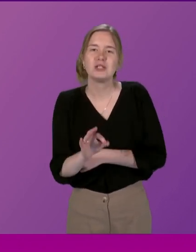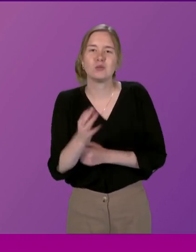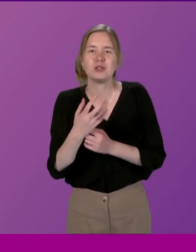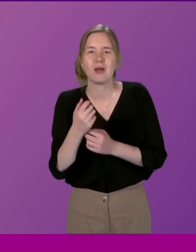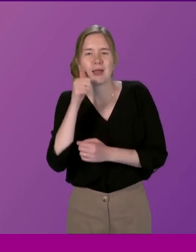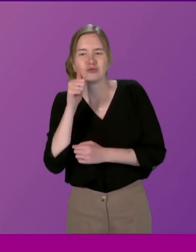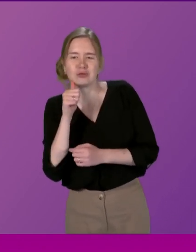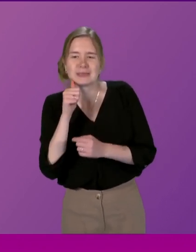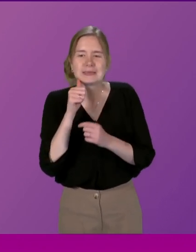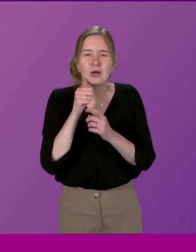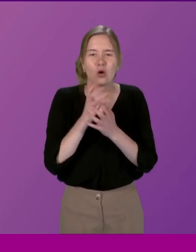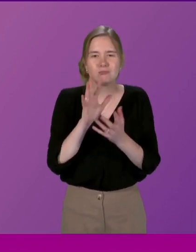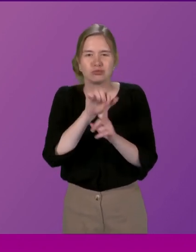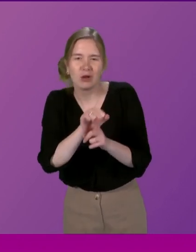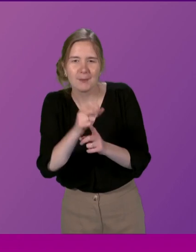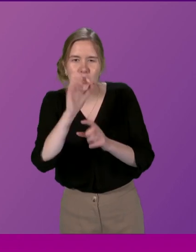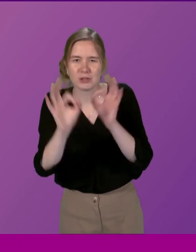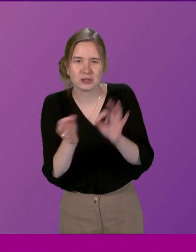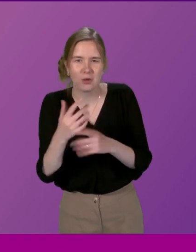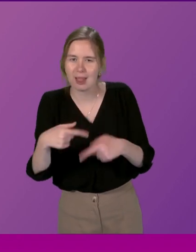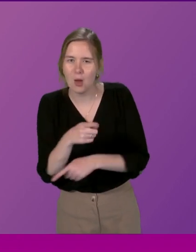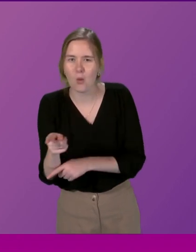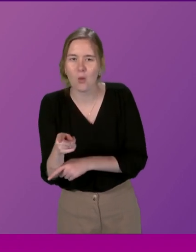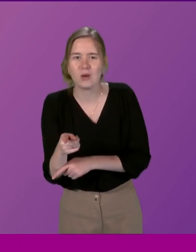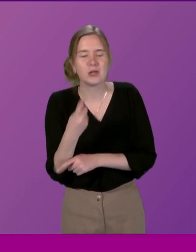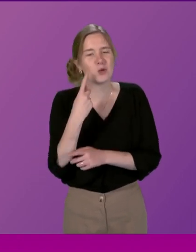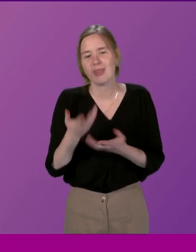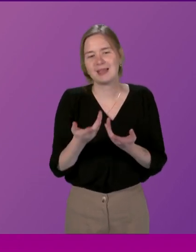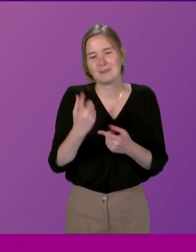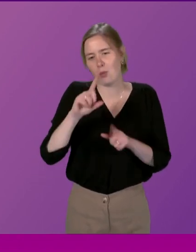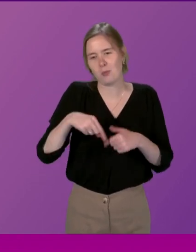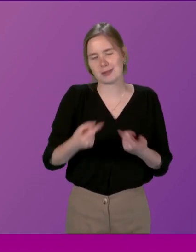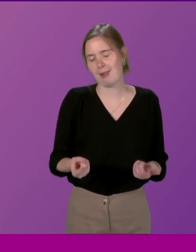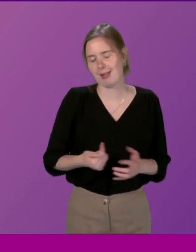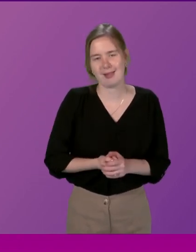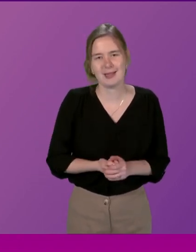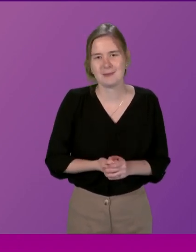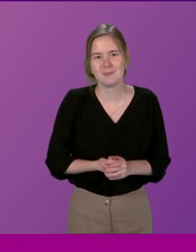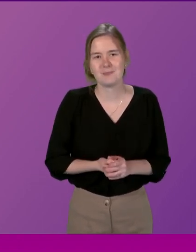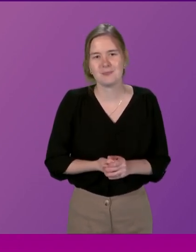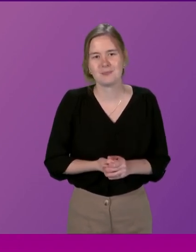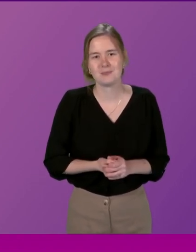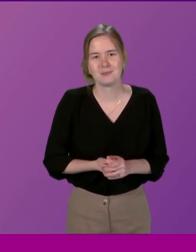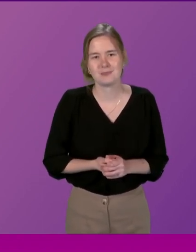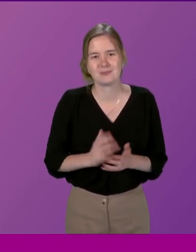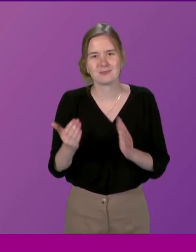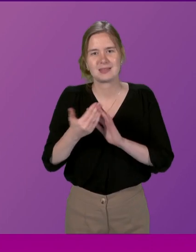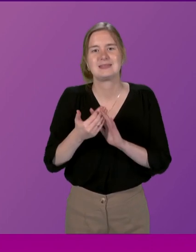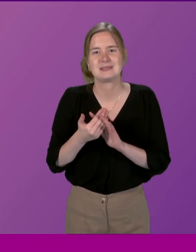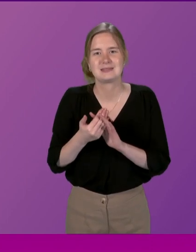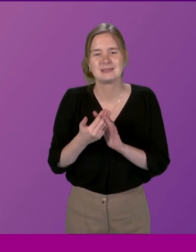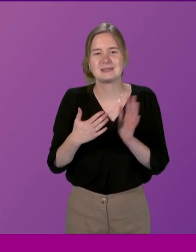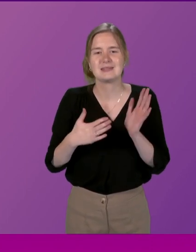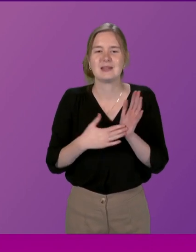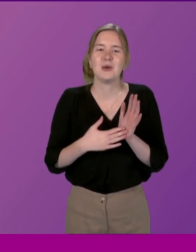trick or trap questions so like the committee I agree this is probably not feasible recommendation for yes okay Morris